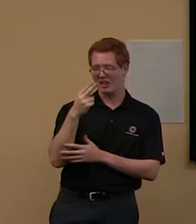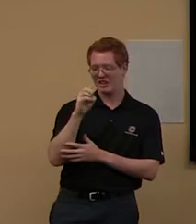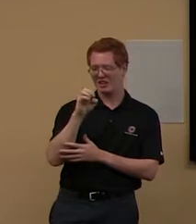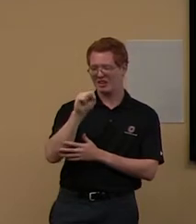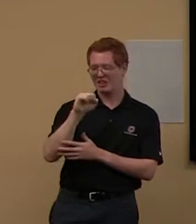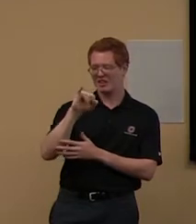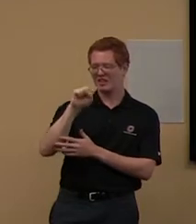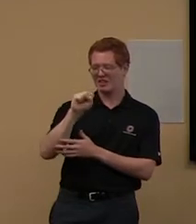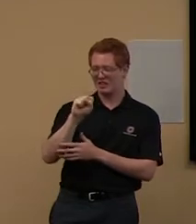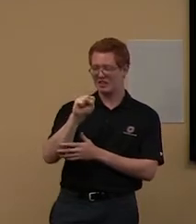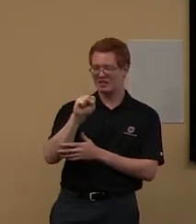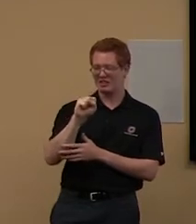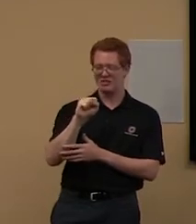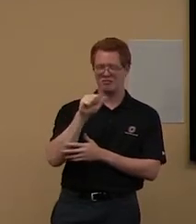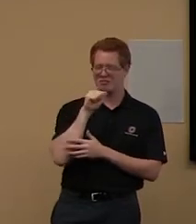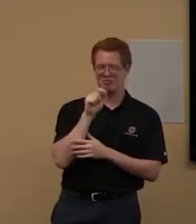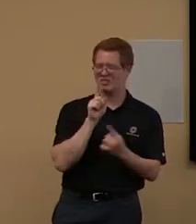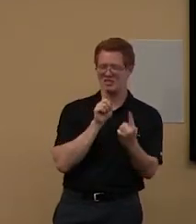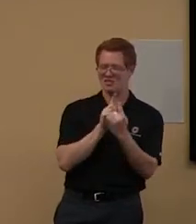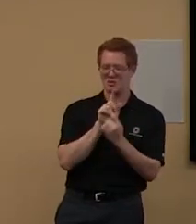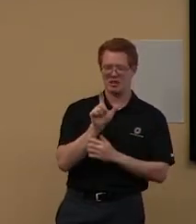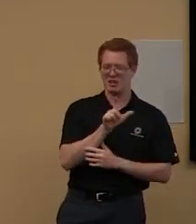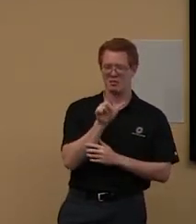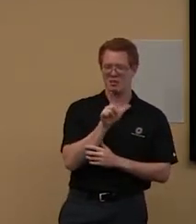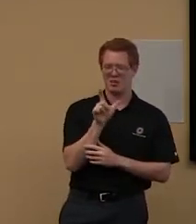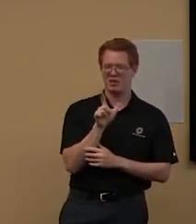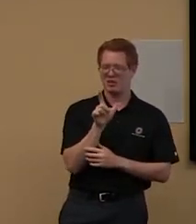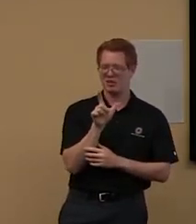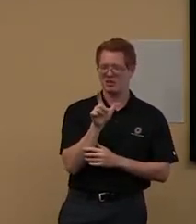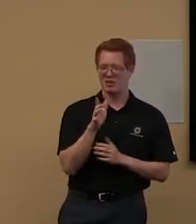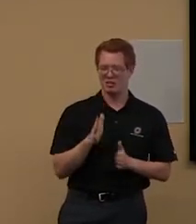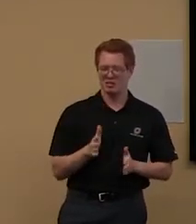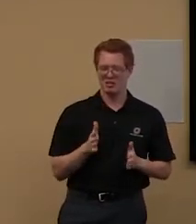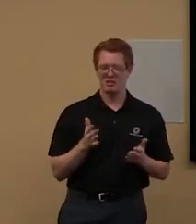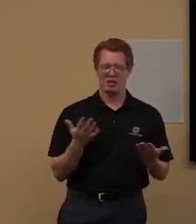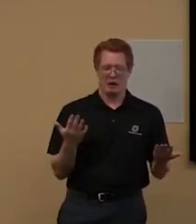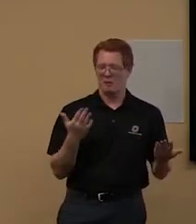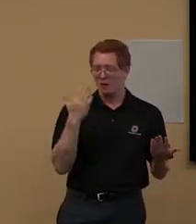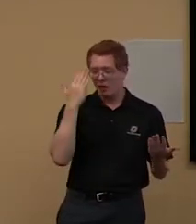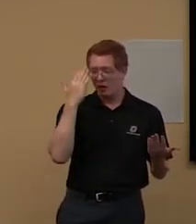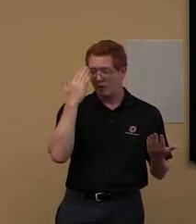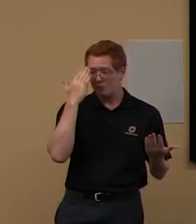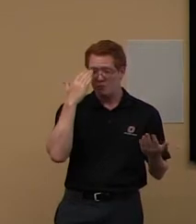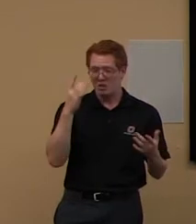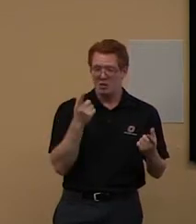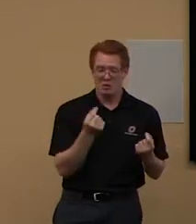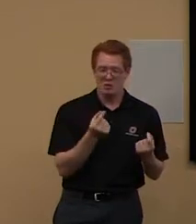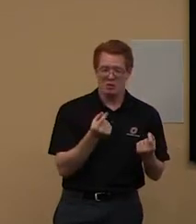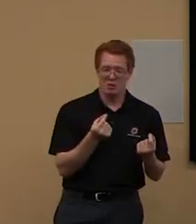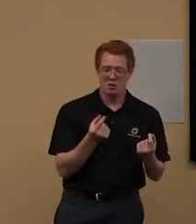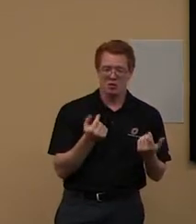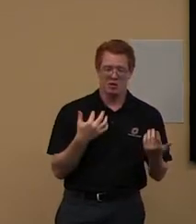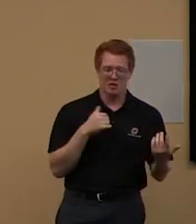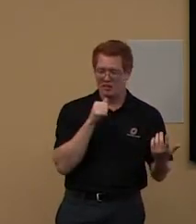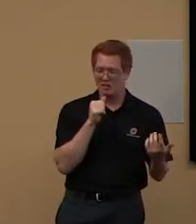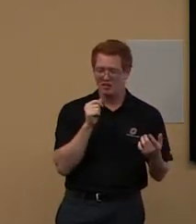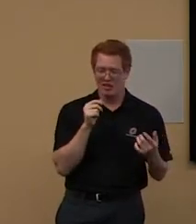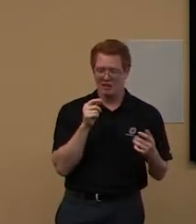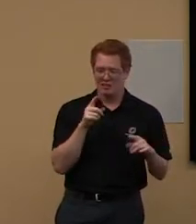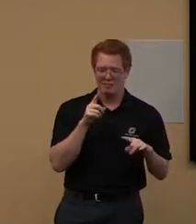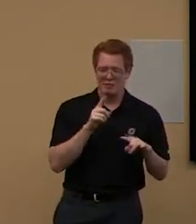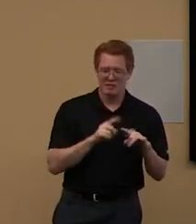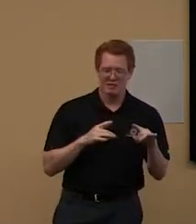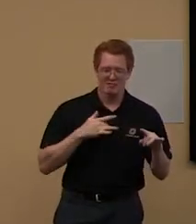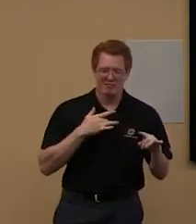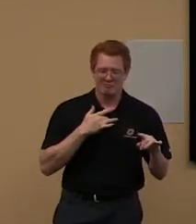have a good sense of, of, you know, really what, what I was doing or, or how I was, um, focusing.